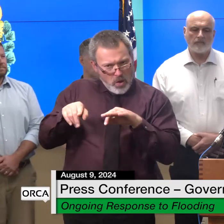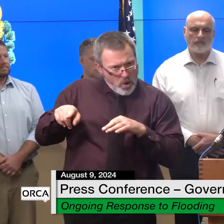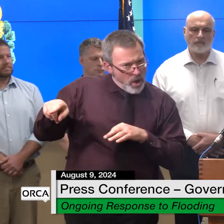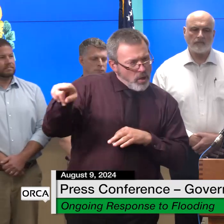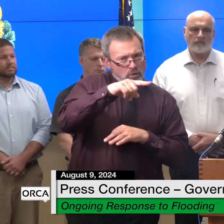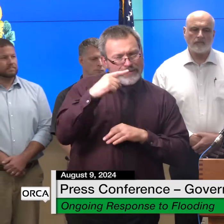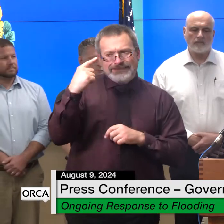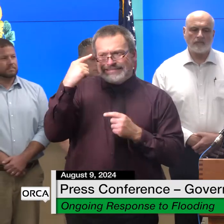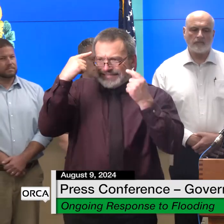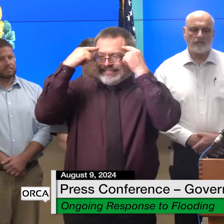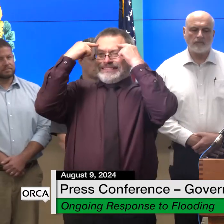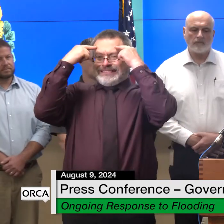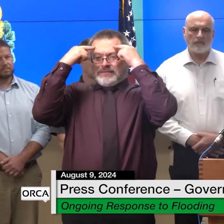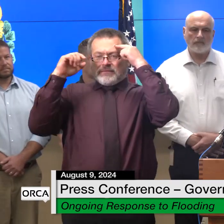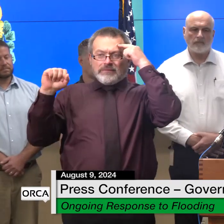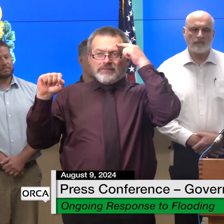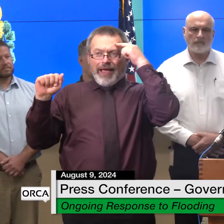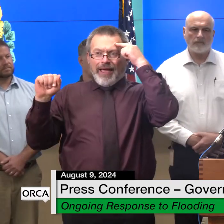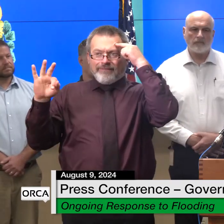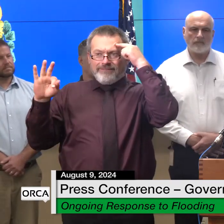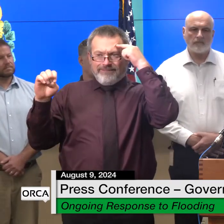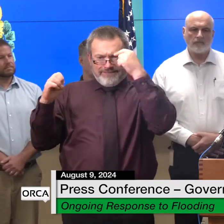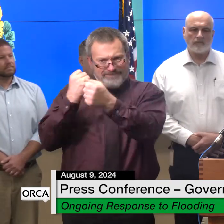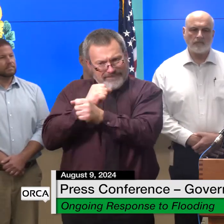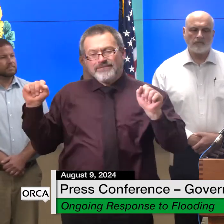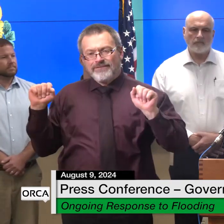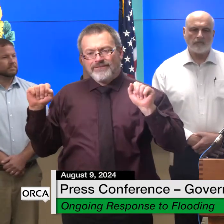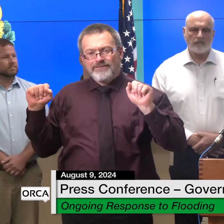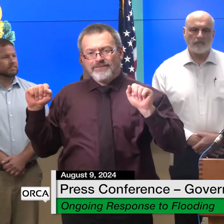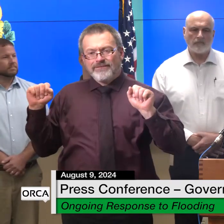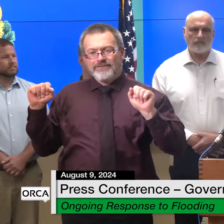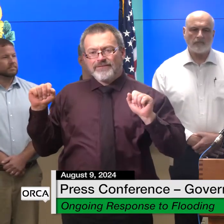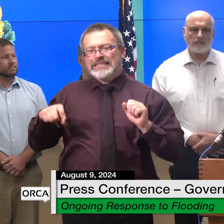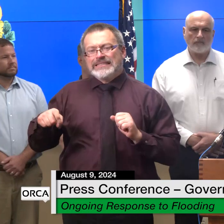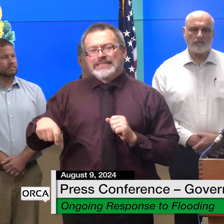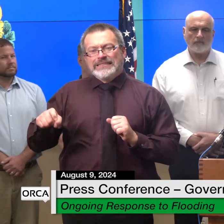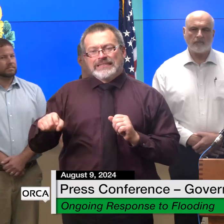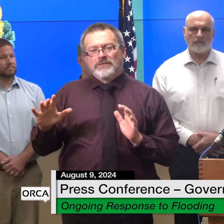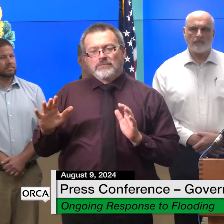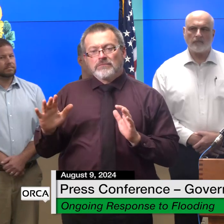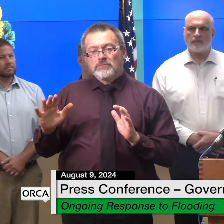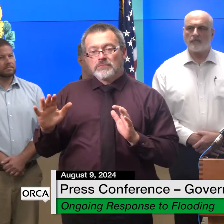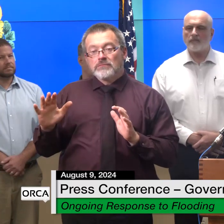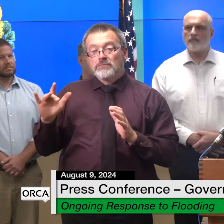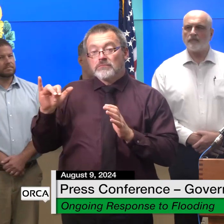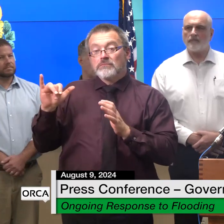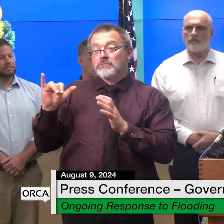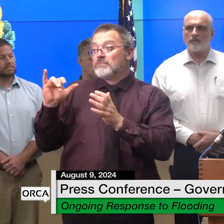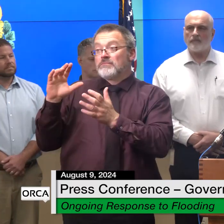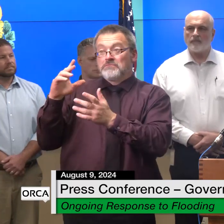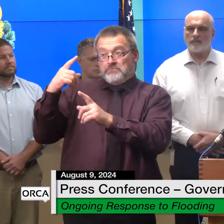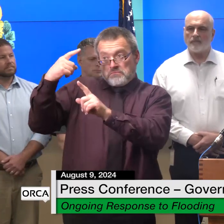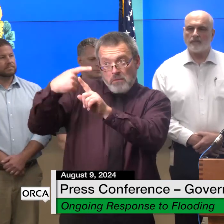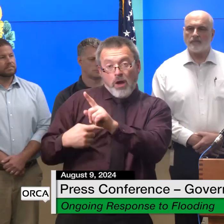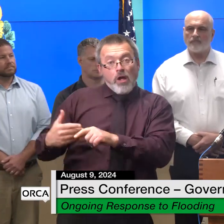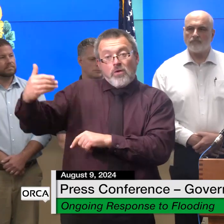i will then provide an update on a couple of items related to the previous storms of july 10th and july 30th